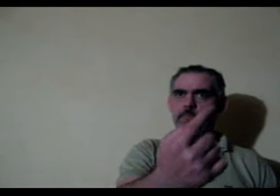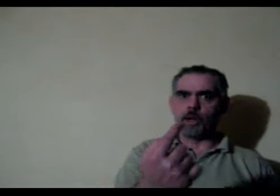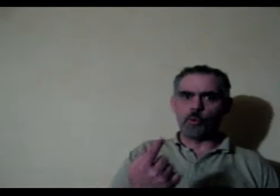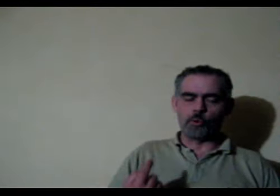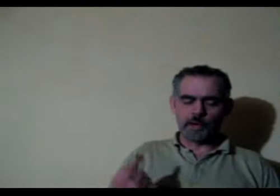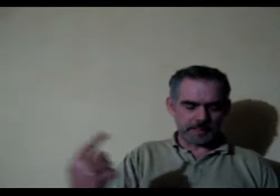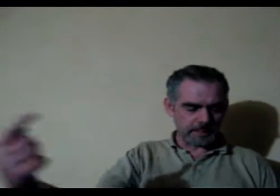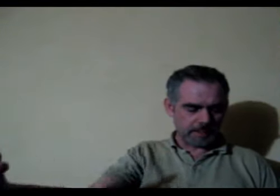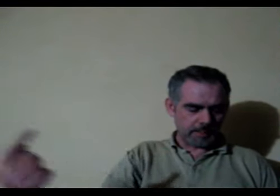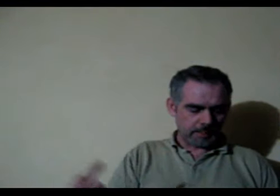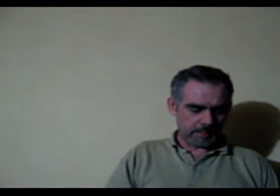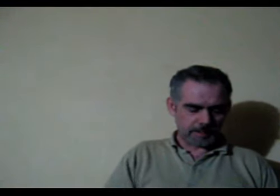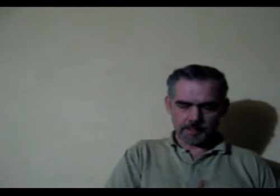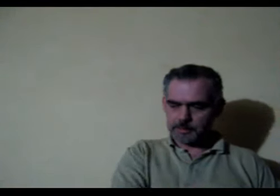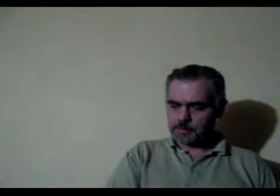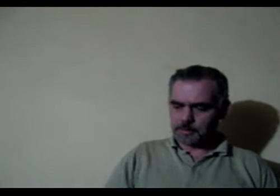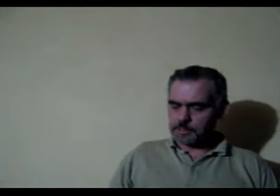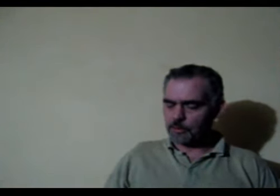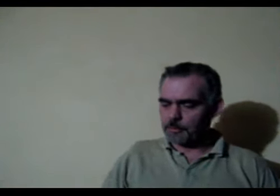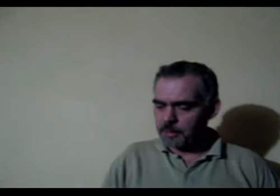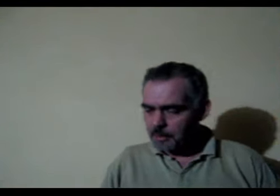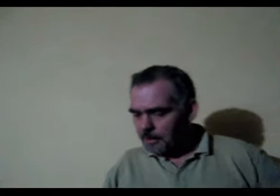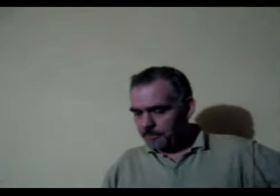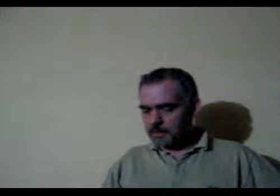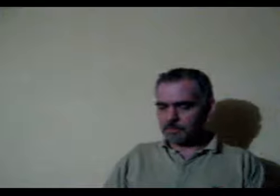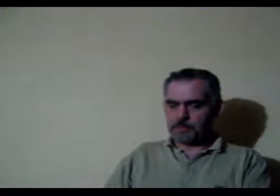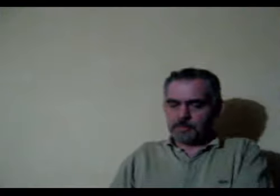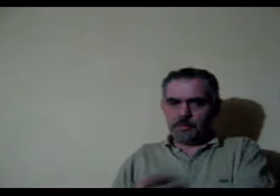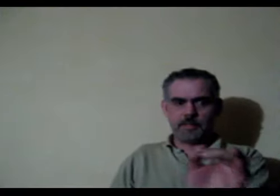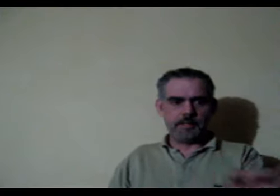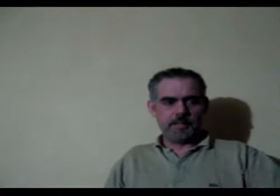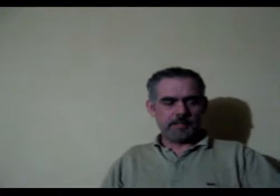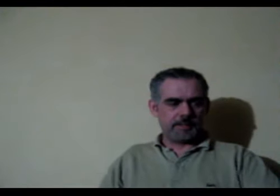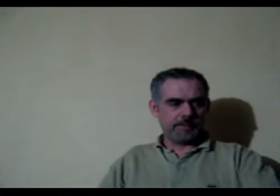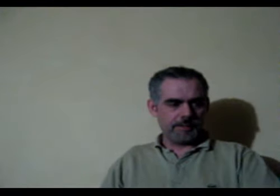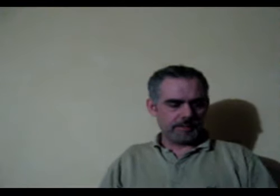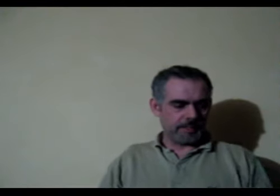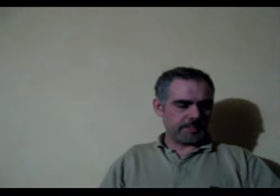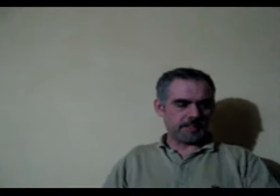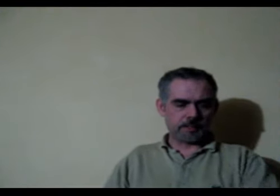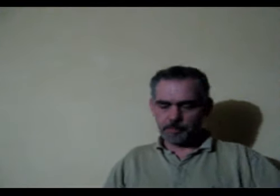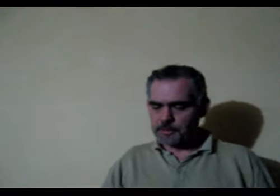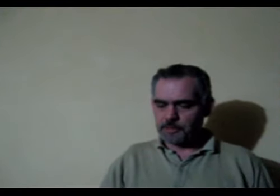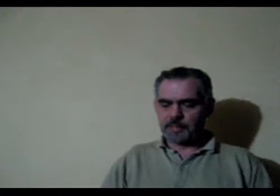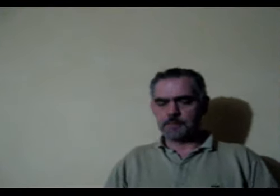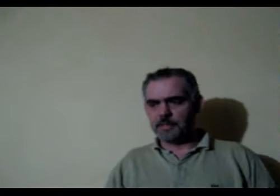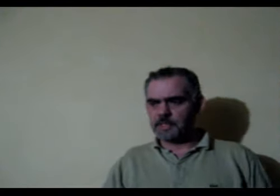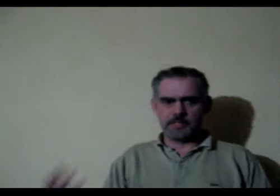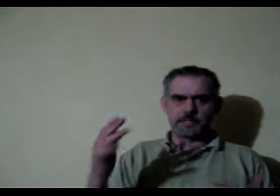follow me so then we are all right ok no disagreement left handers possibly are doing you know things in disagreement to the mass but